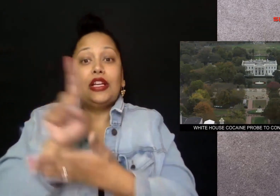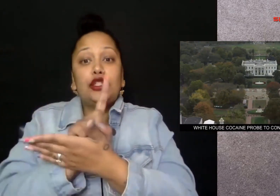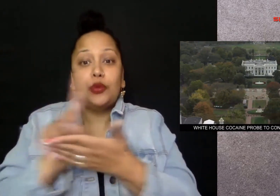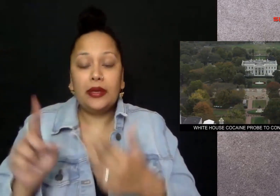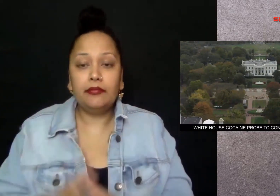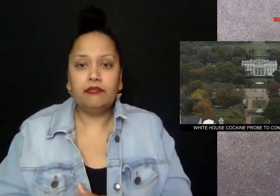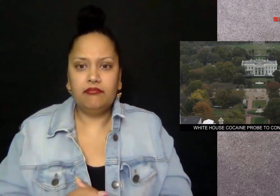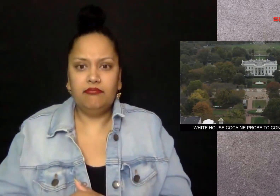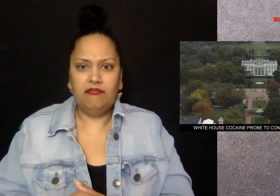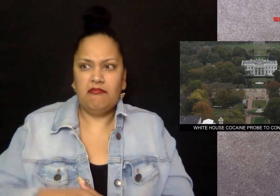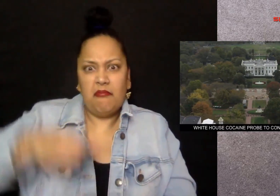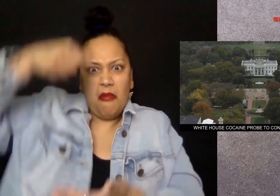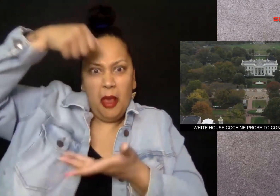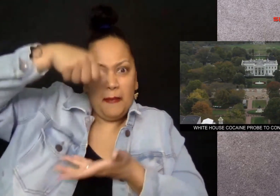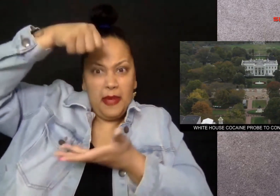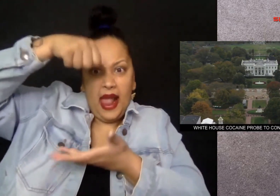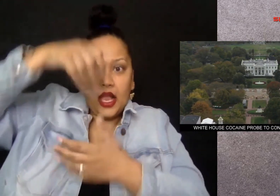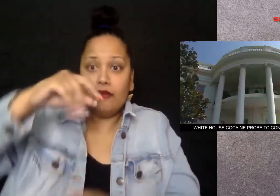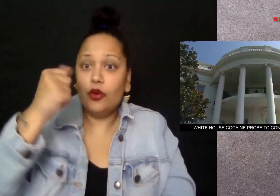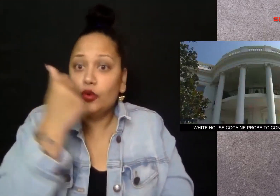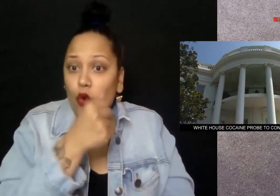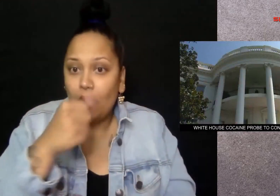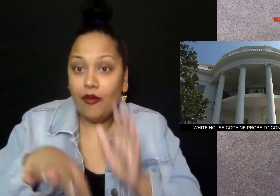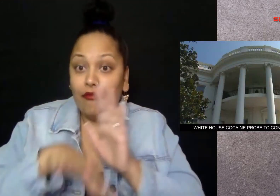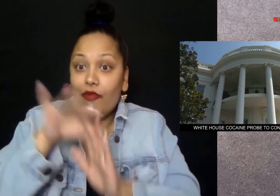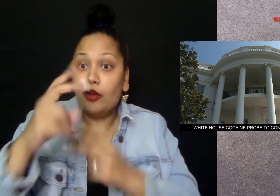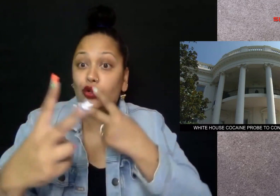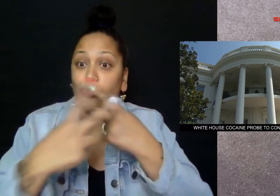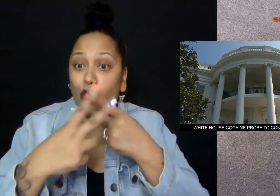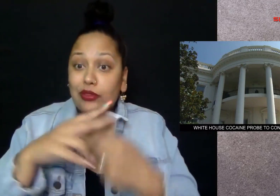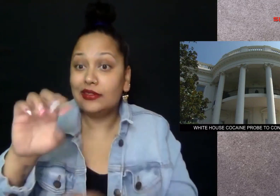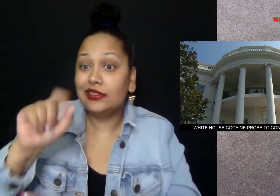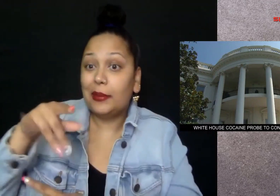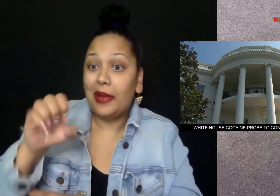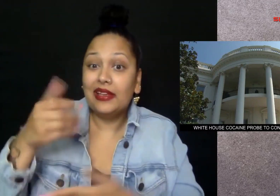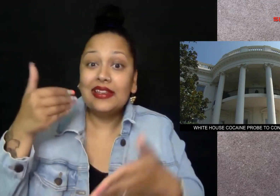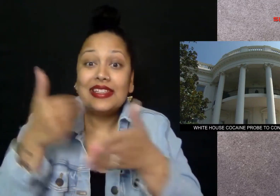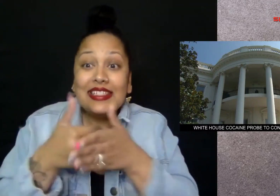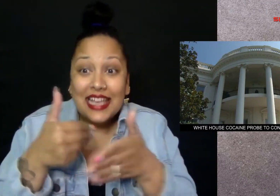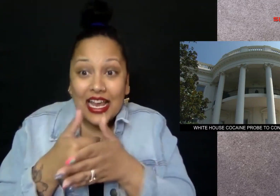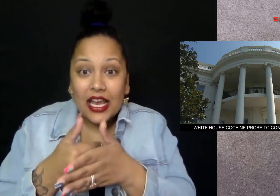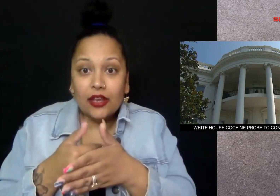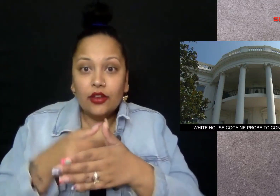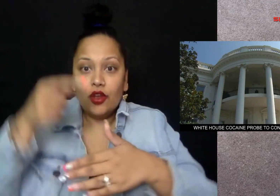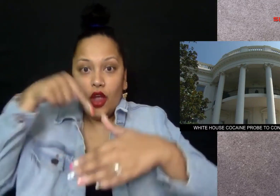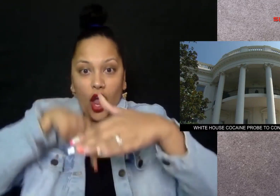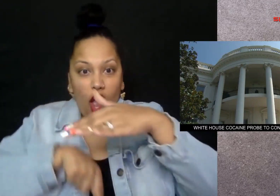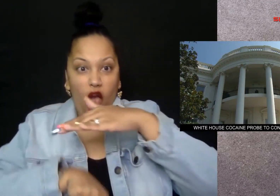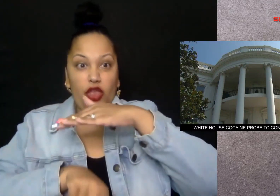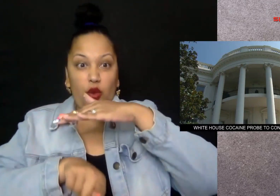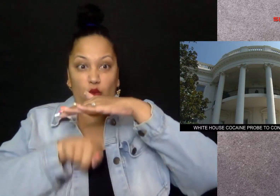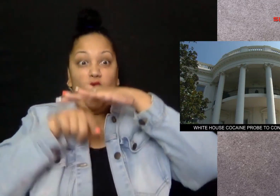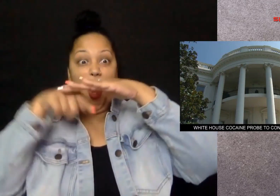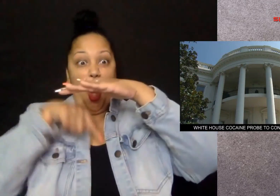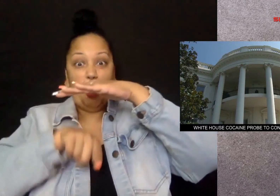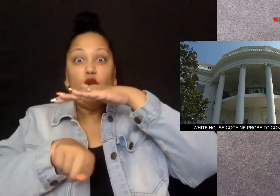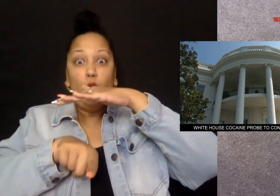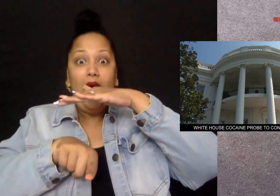earlier this week a bag of cocaine was found in a storage space near the ground floor entrance of the White